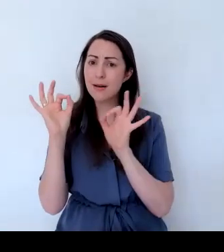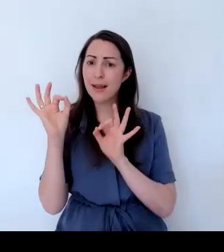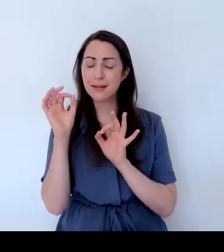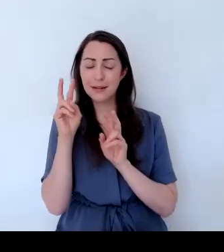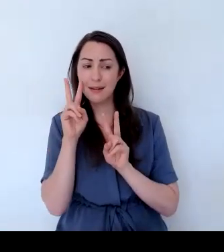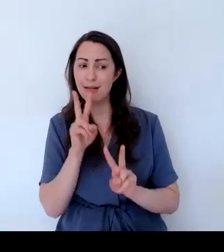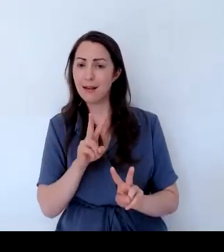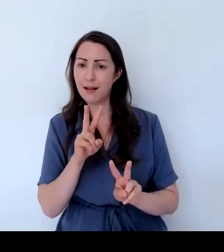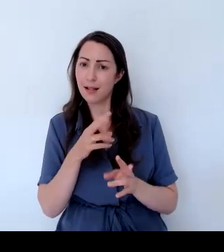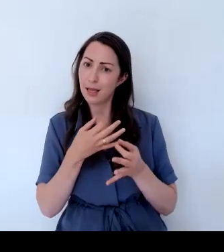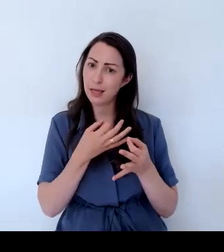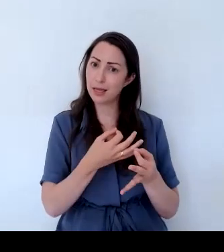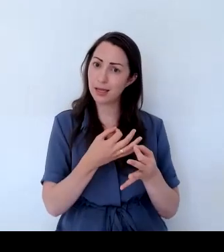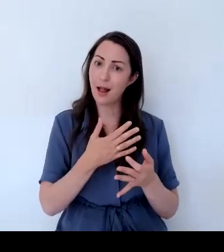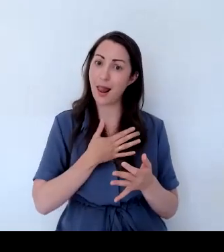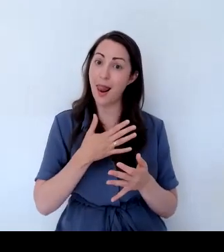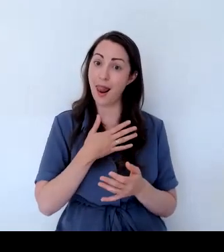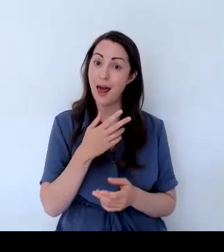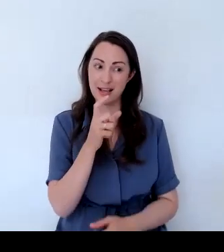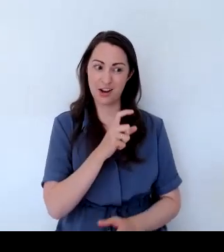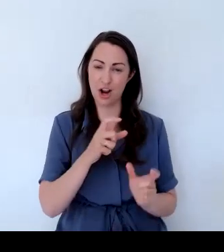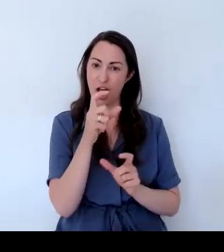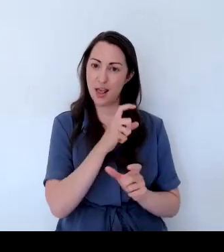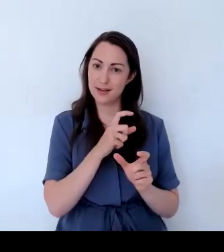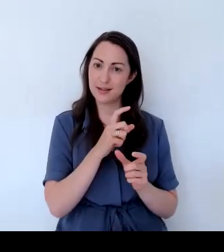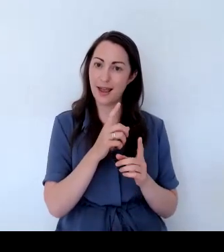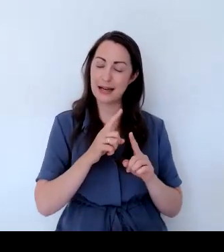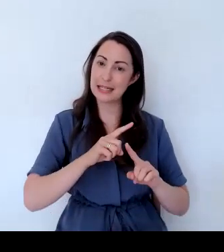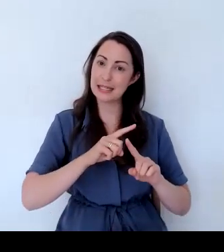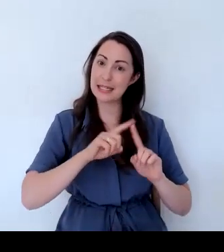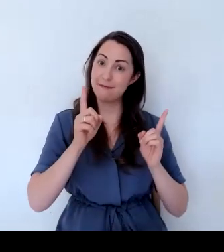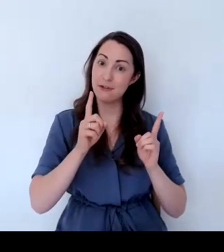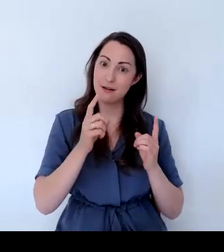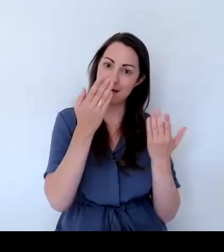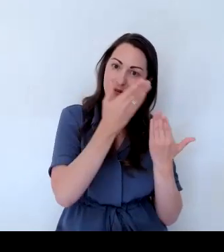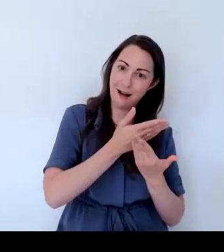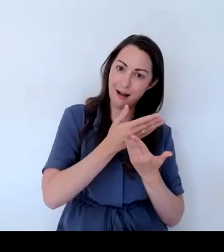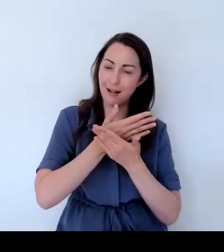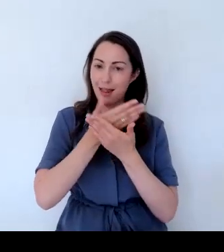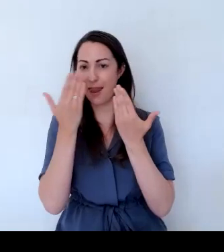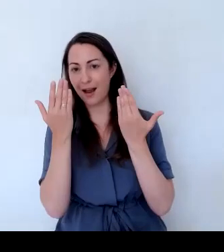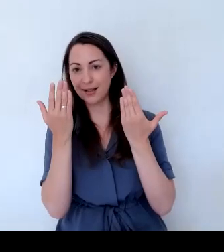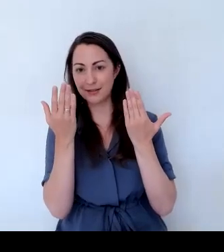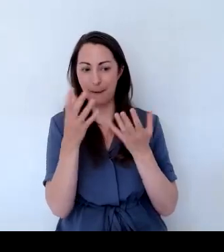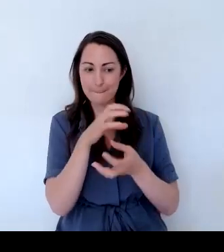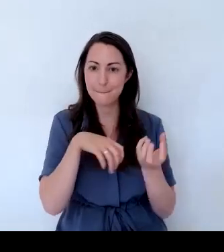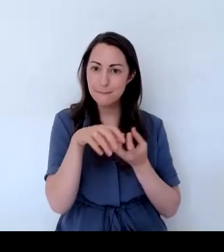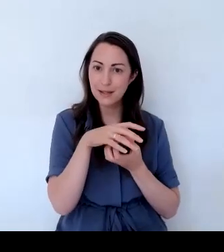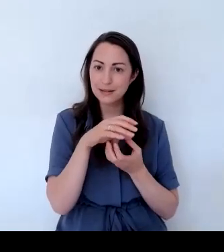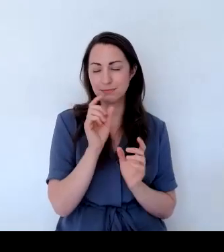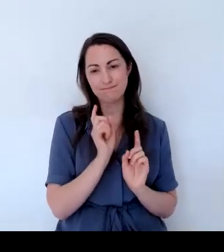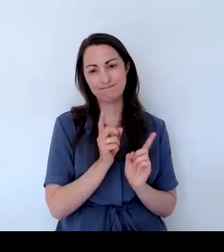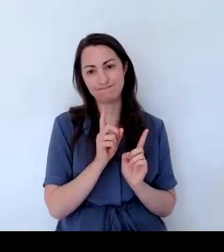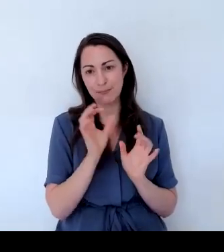home in on those colours. And I think the contrasting colour is really important to them. That's a nice one.